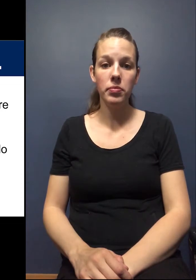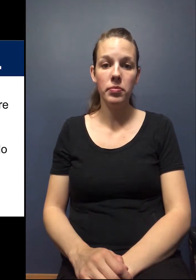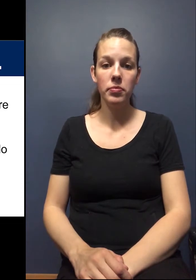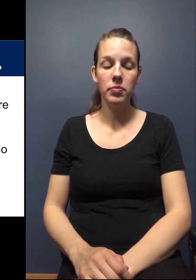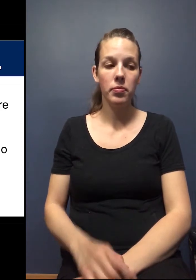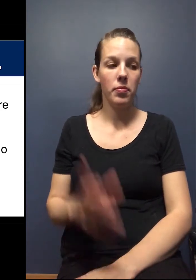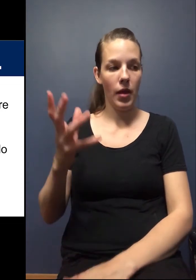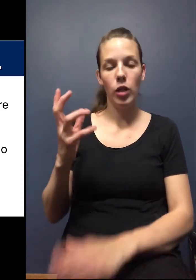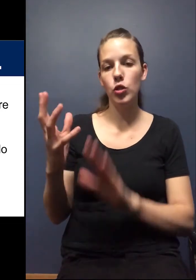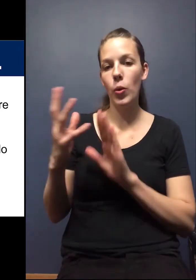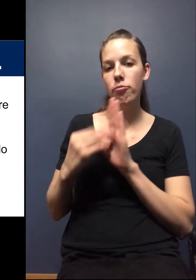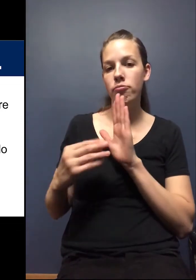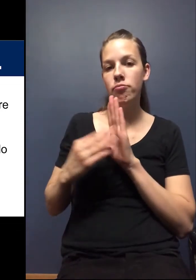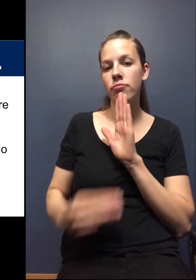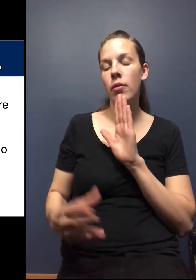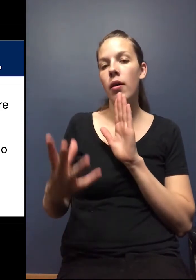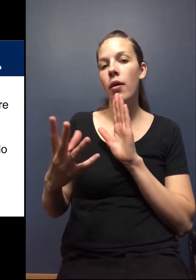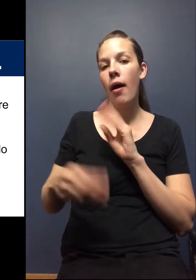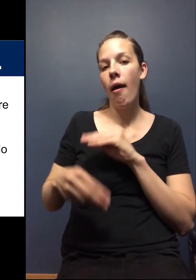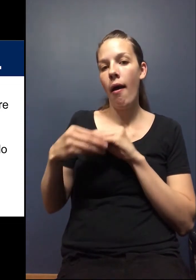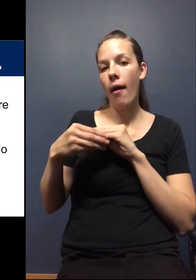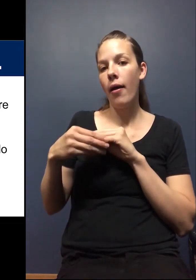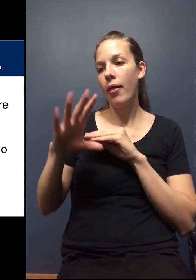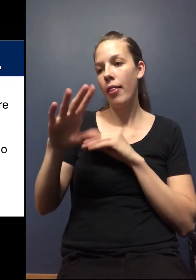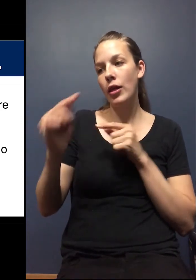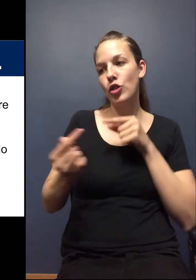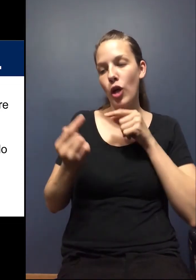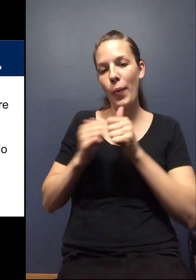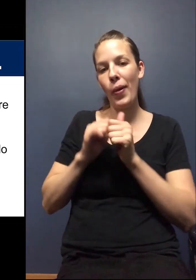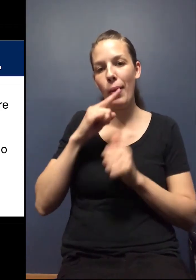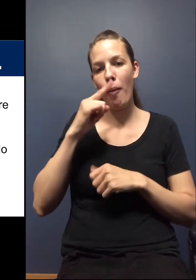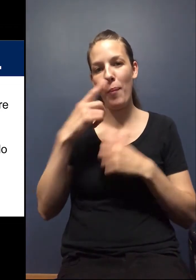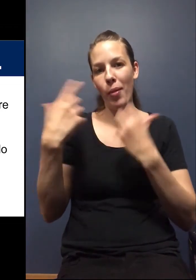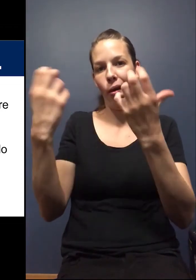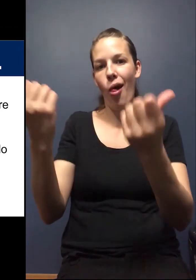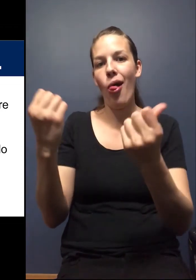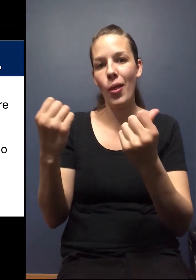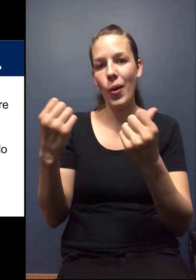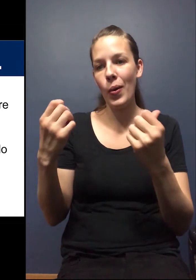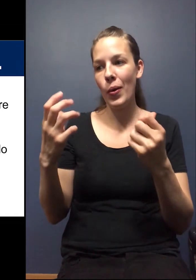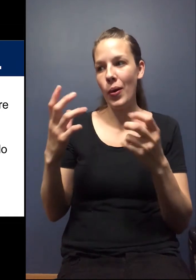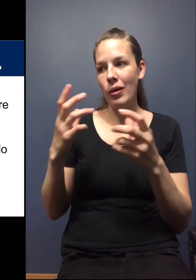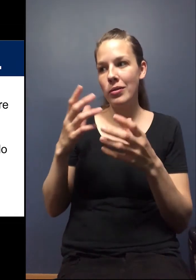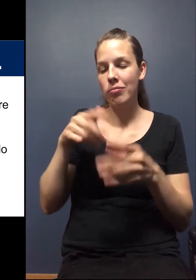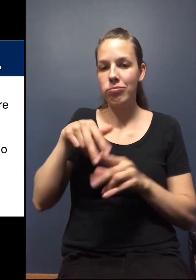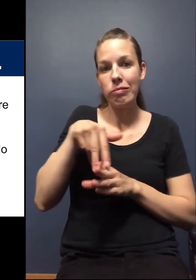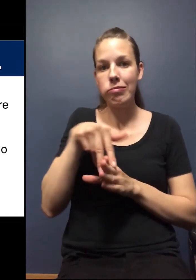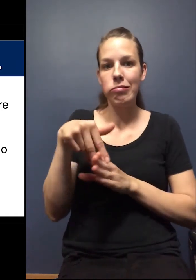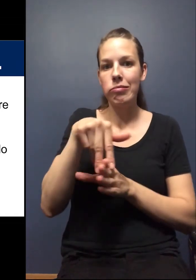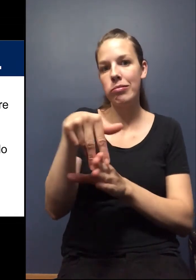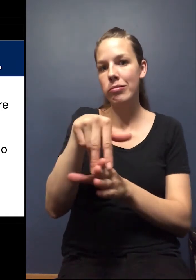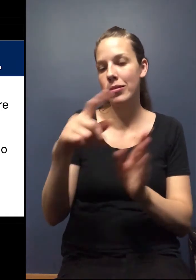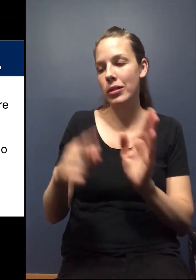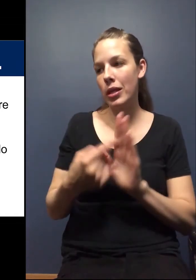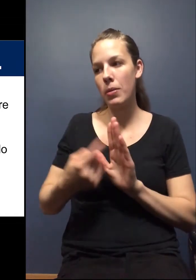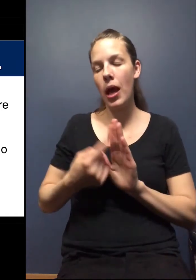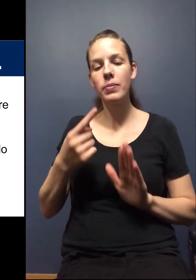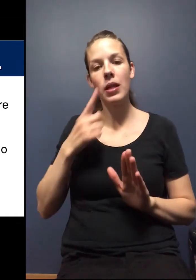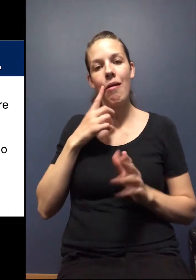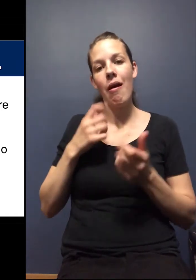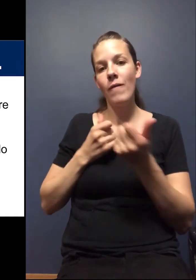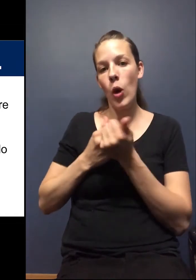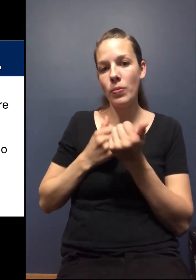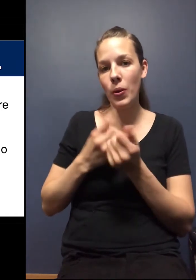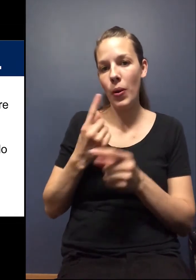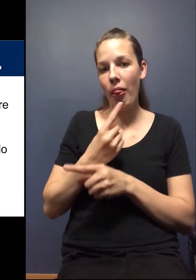I, I just want to echo, um, I think that's the struggle with public health, as we are. Um, we do walk a line once in a while in enforcement and